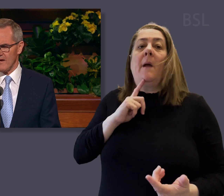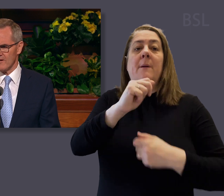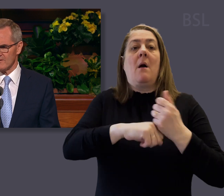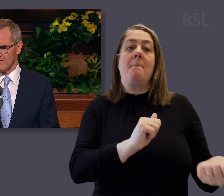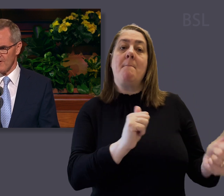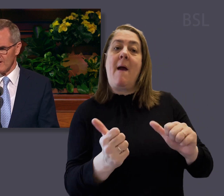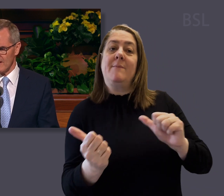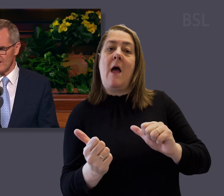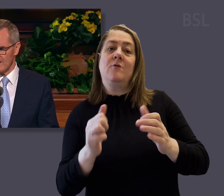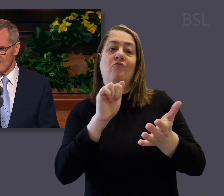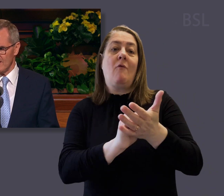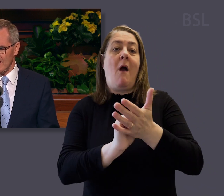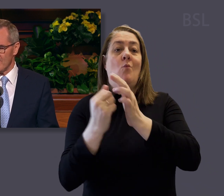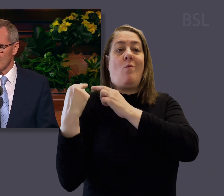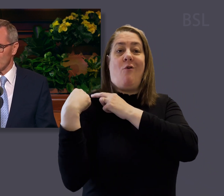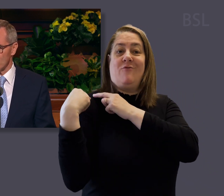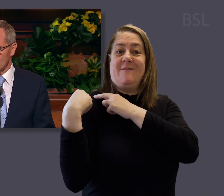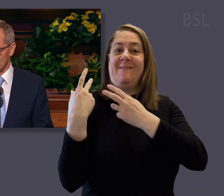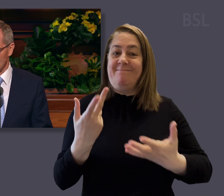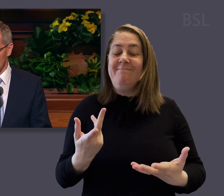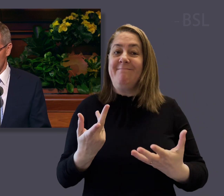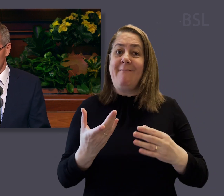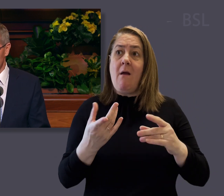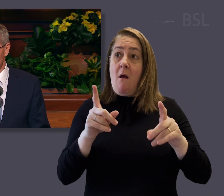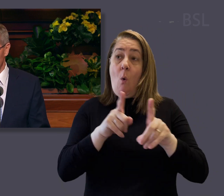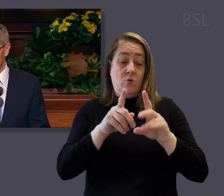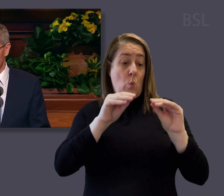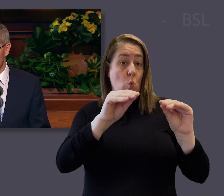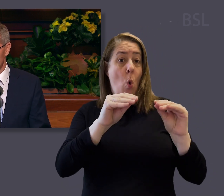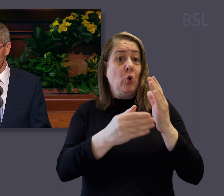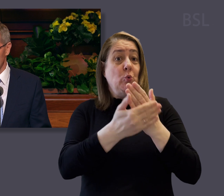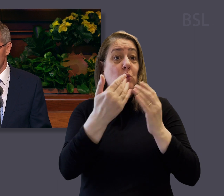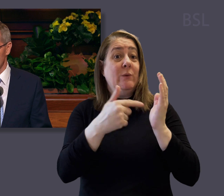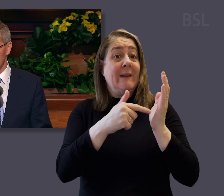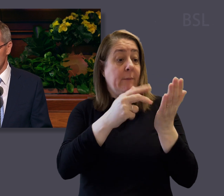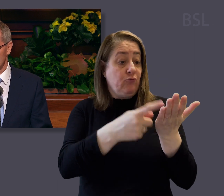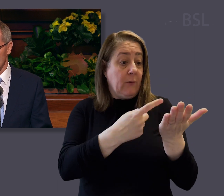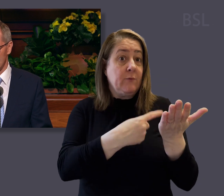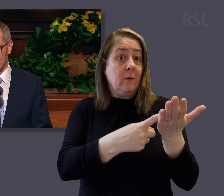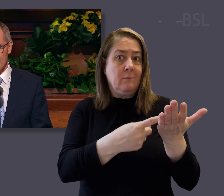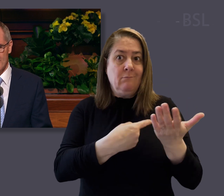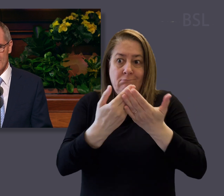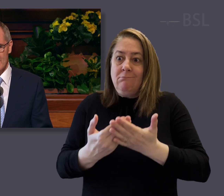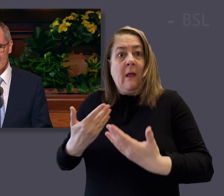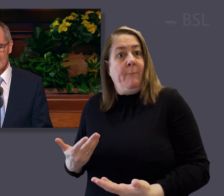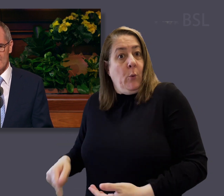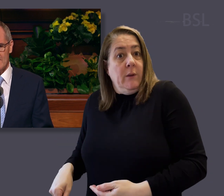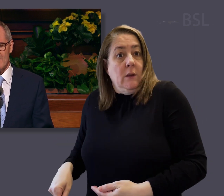having His authority. He then taught much of the doctrine that we are studying this year in the New Testament. In